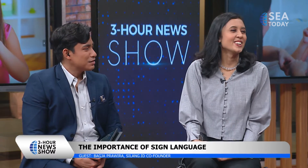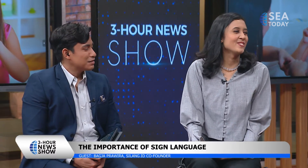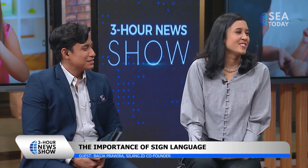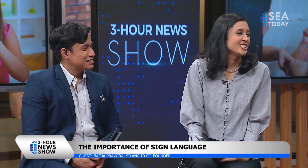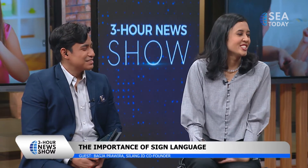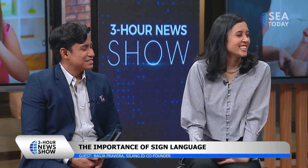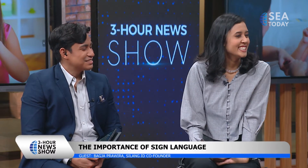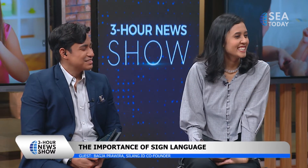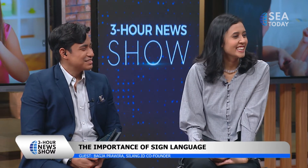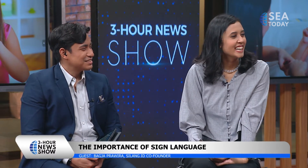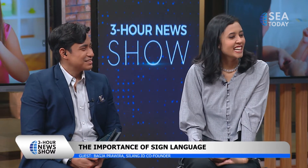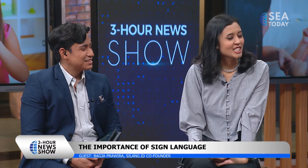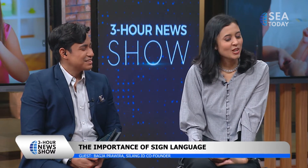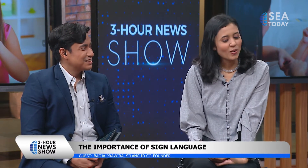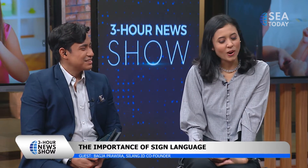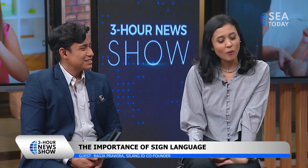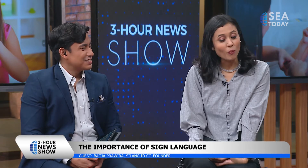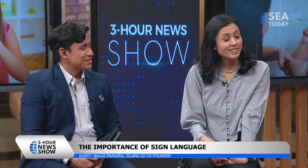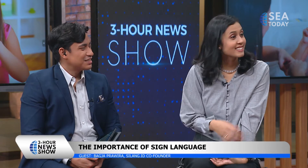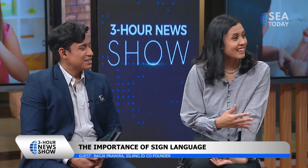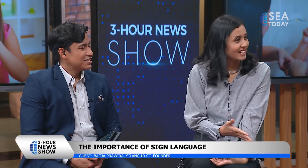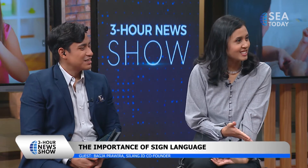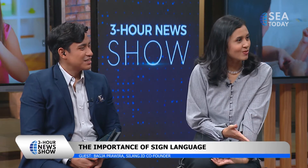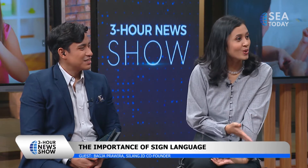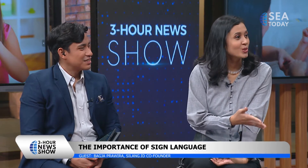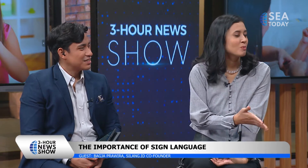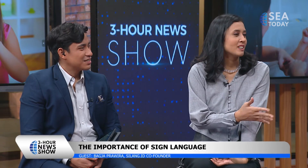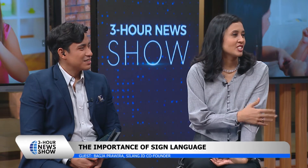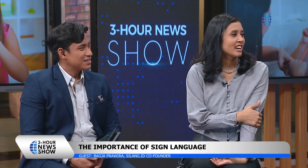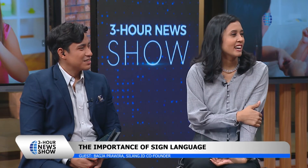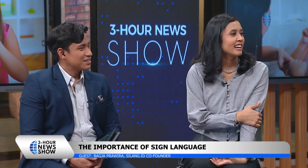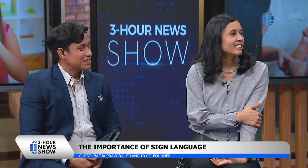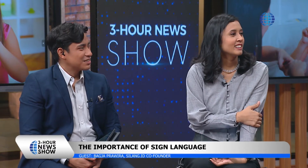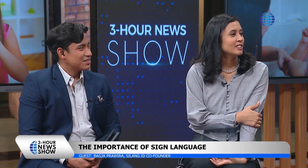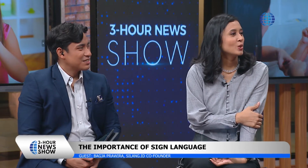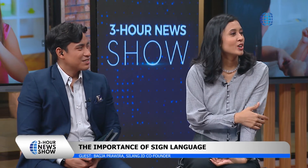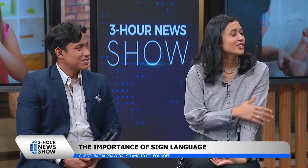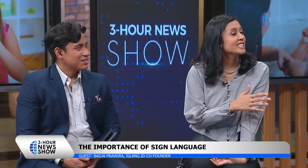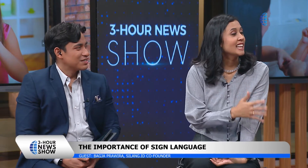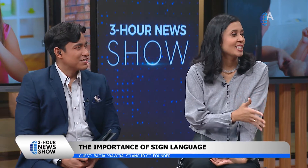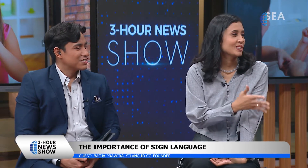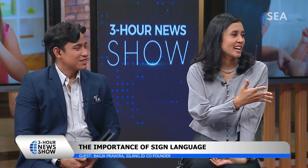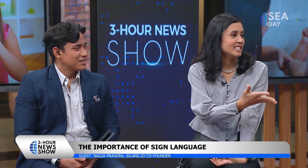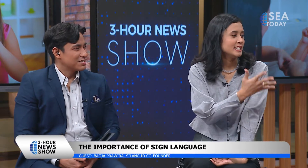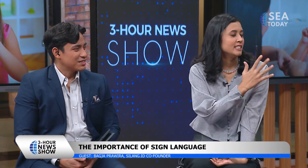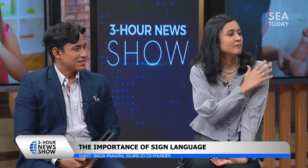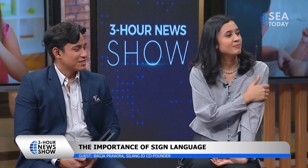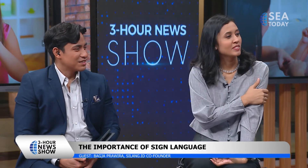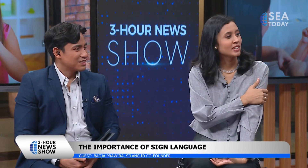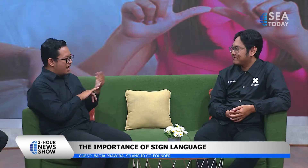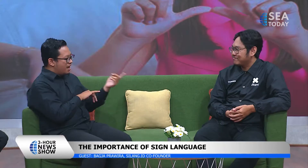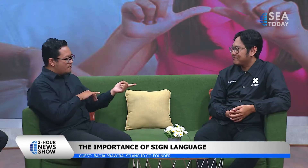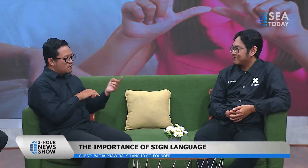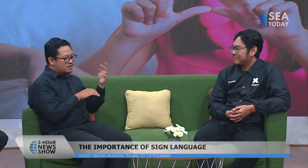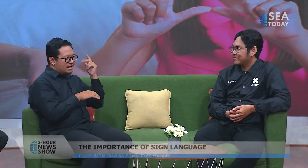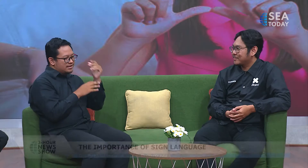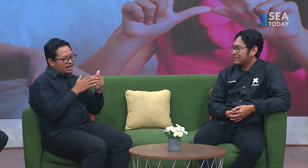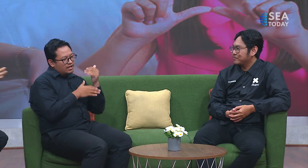vision indeed so uh what's next for you bagja and your silang.id community i mean uh